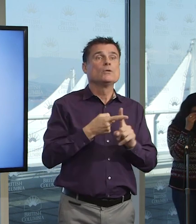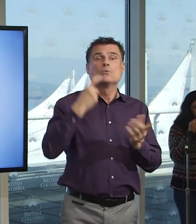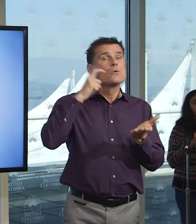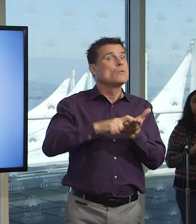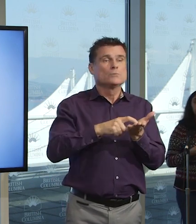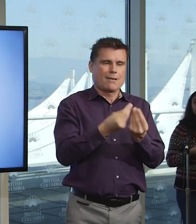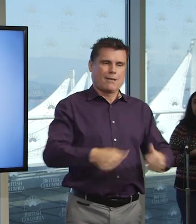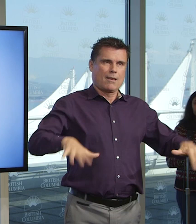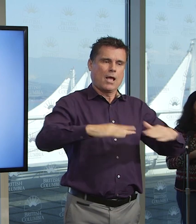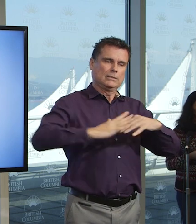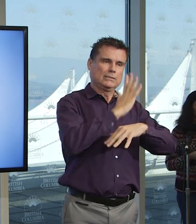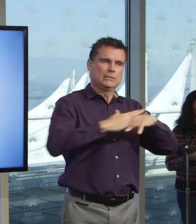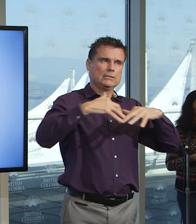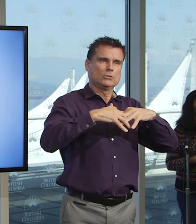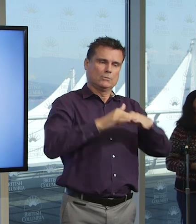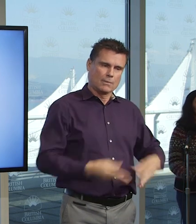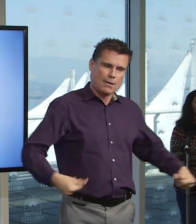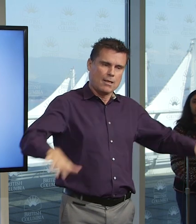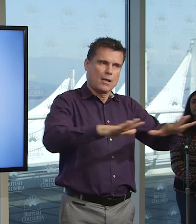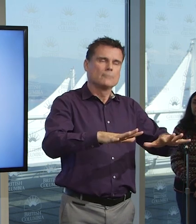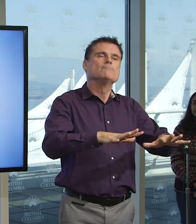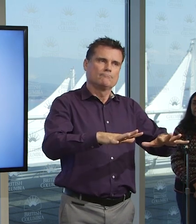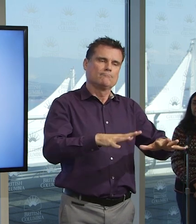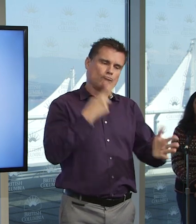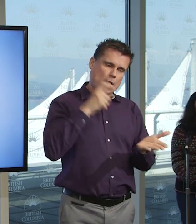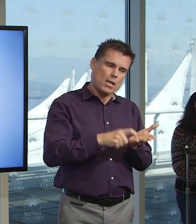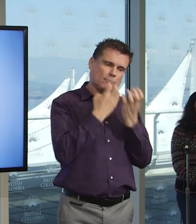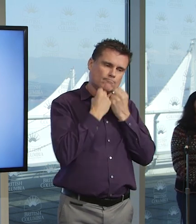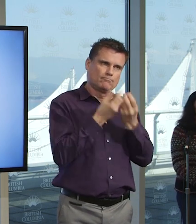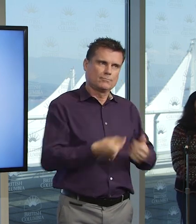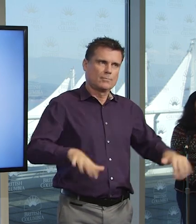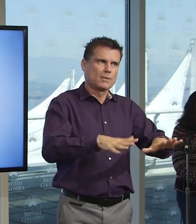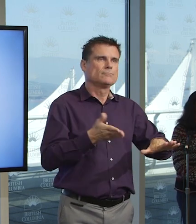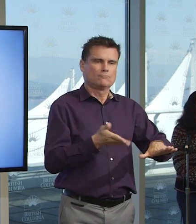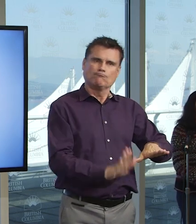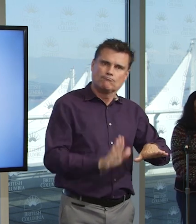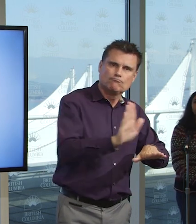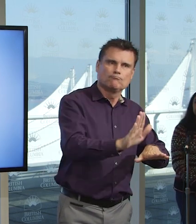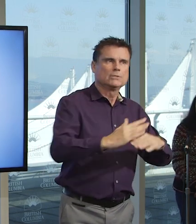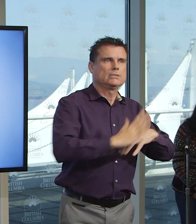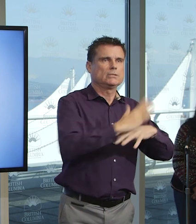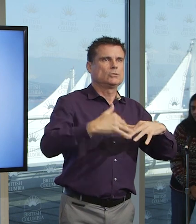of the Musqueam, the Squamish, the Tsleil-Waututh First Nations, and I wanted to introduce Dr. Henry.